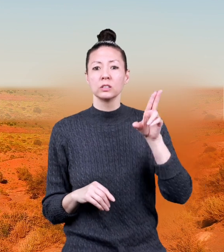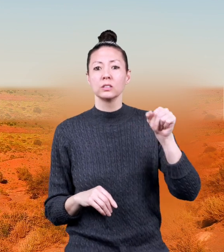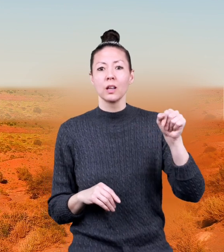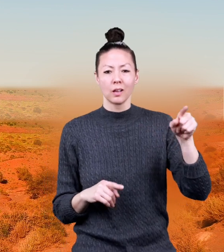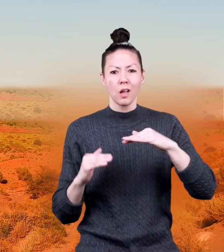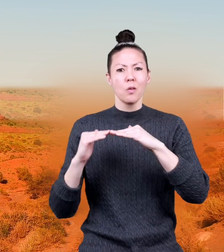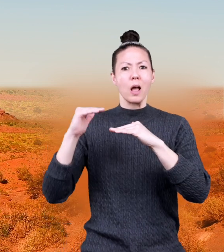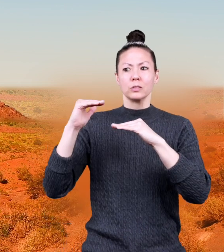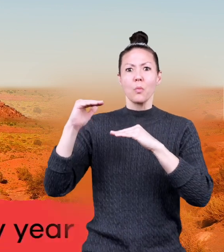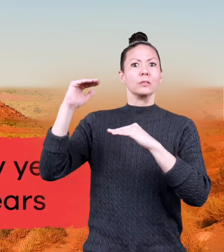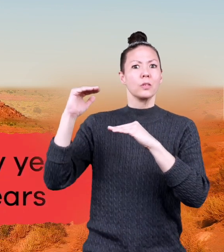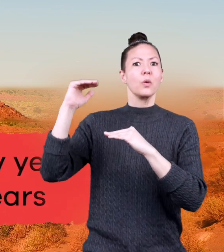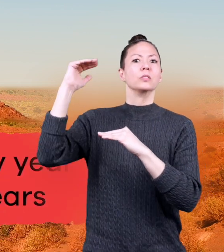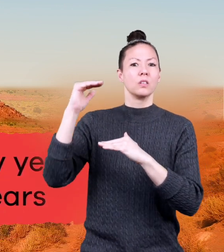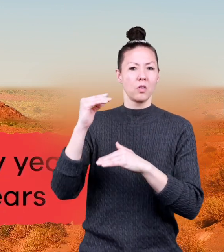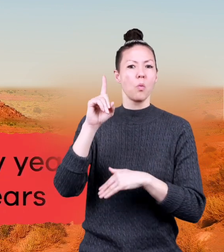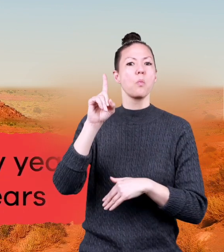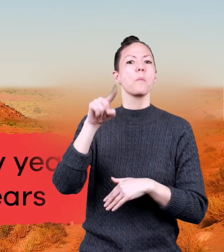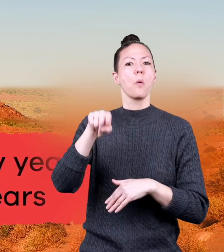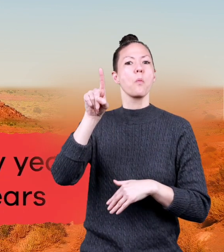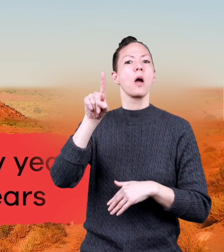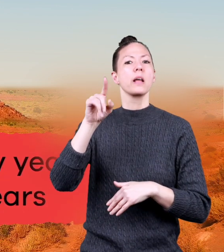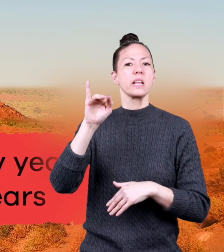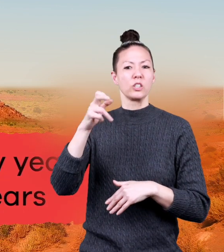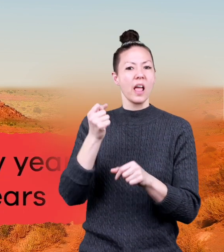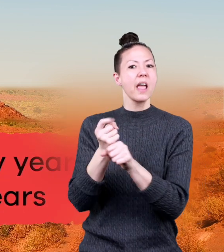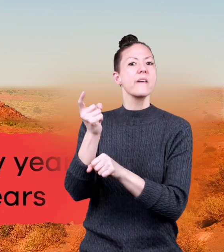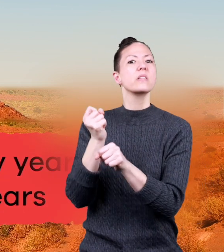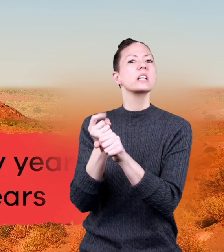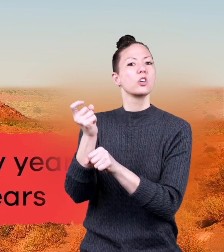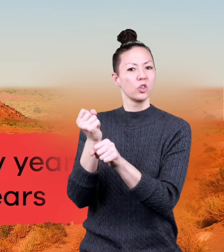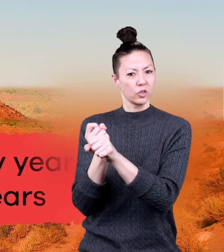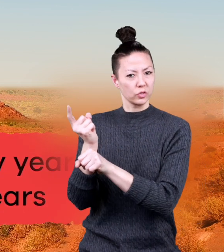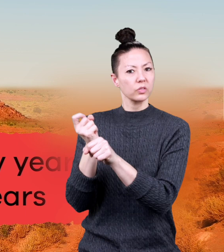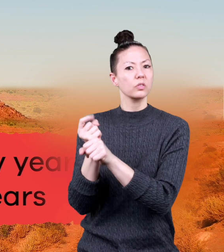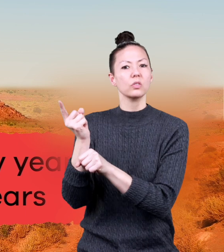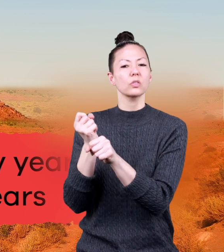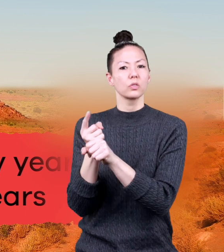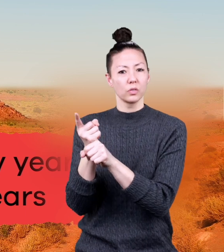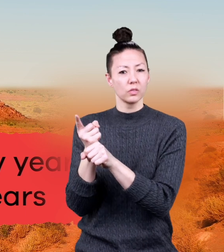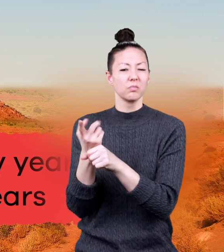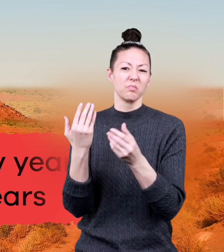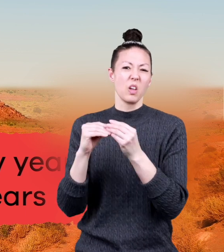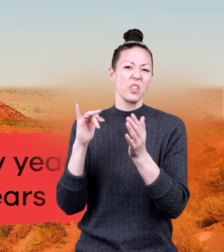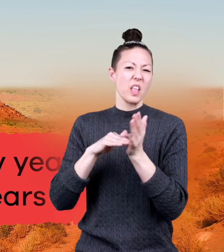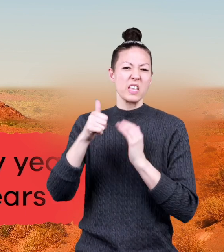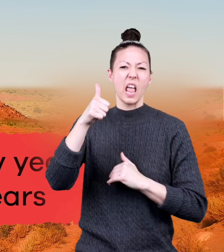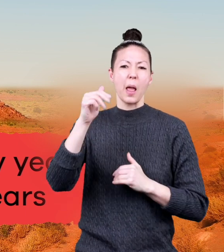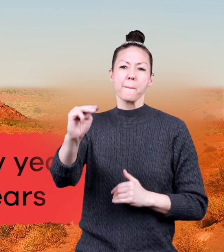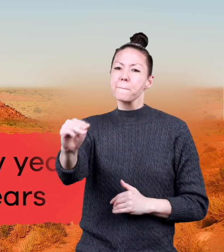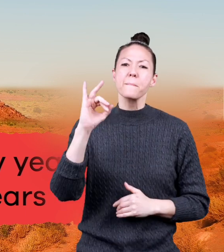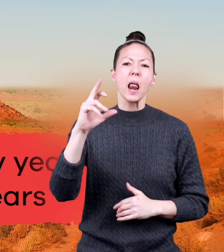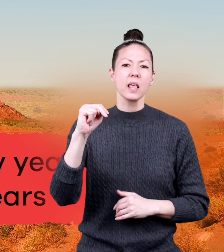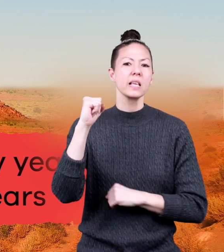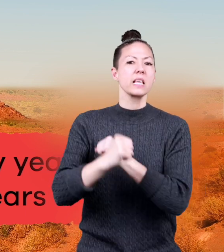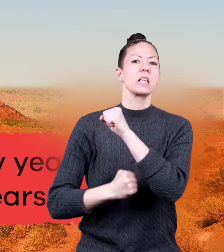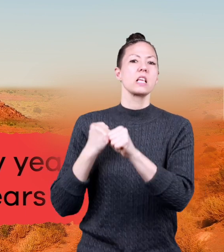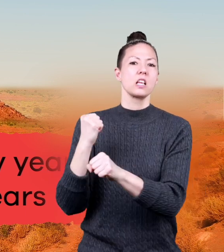States has been rising about 0.01 inches every year for more than 10 million